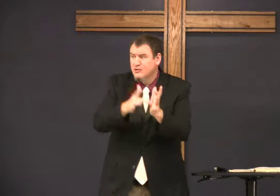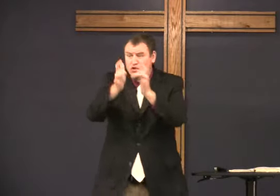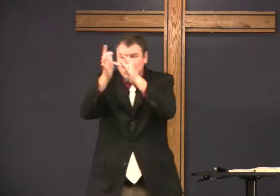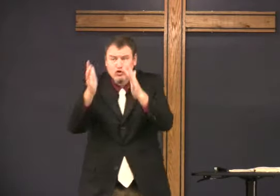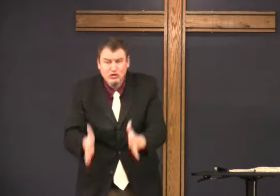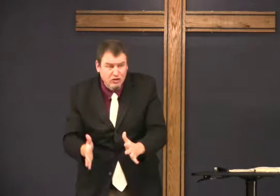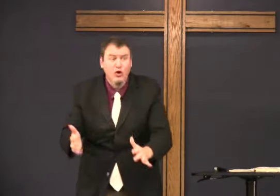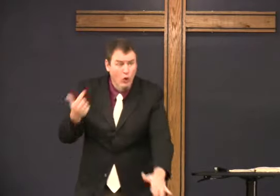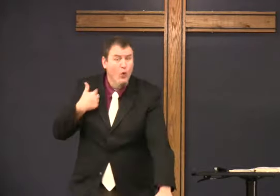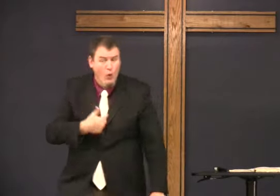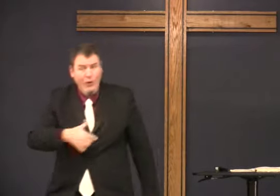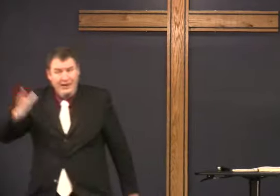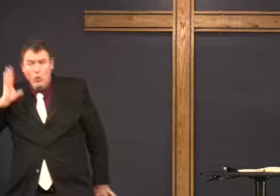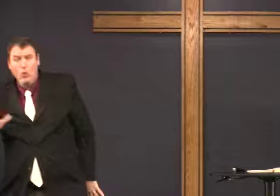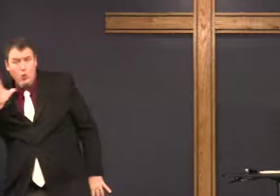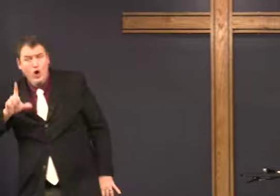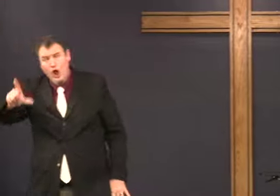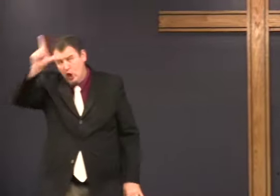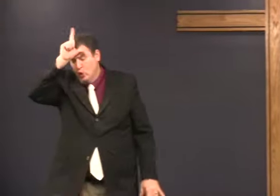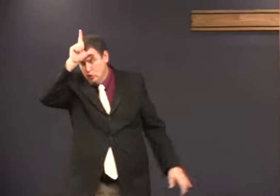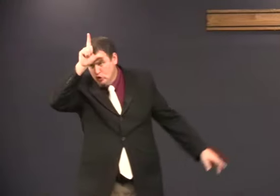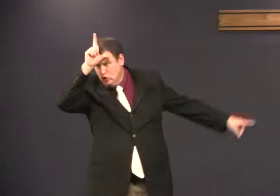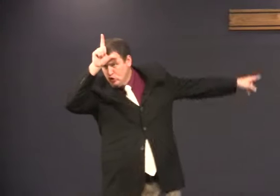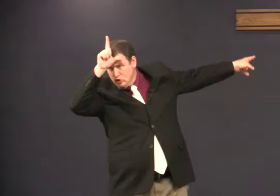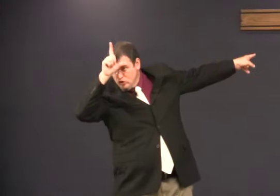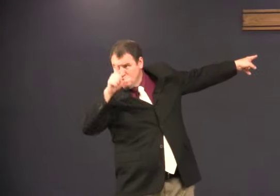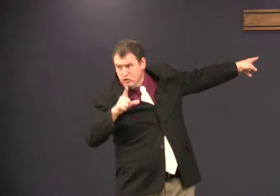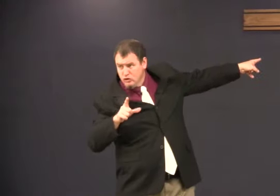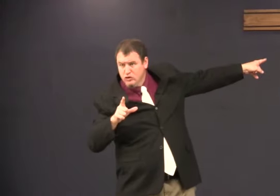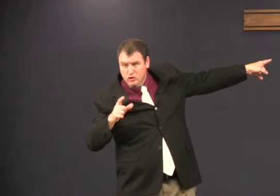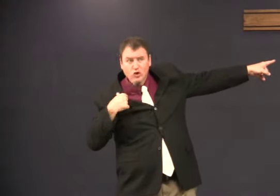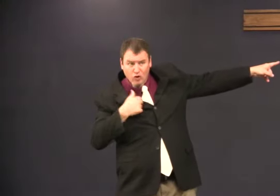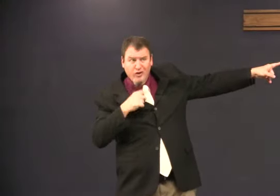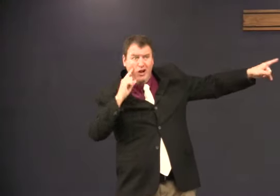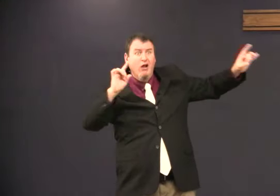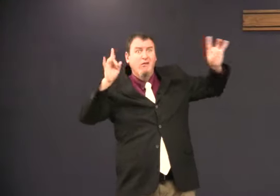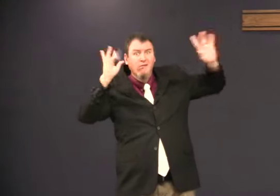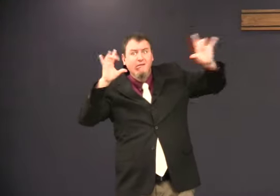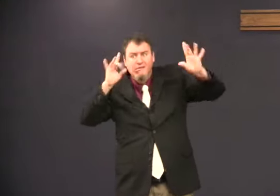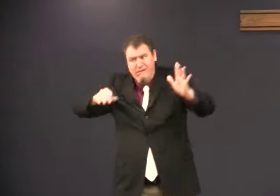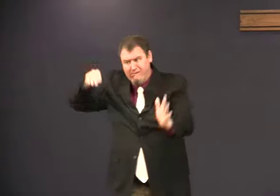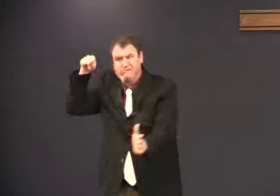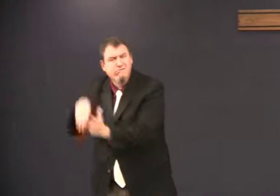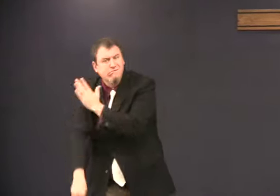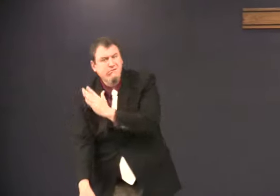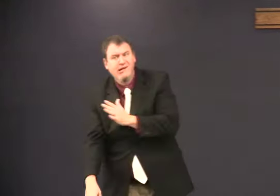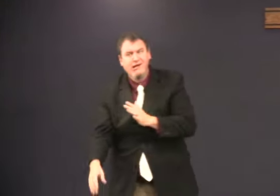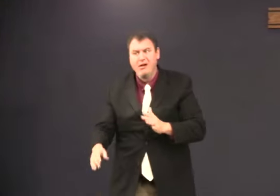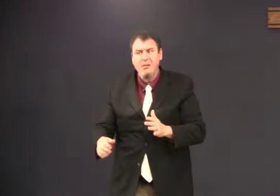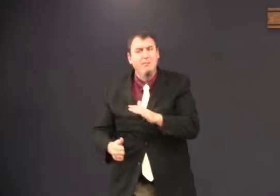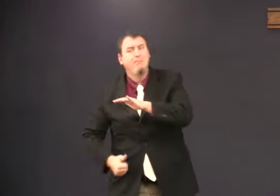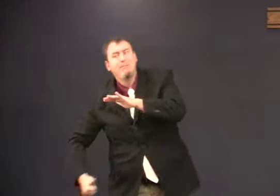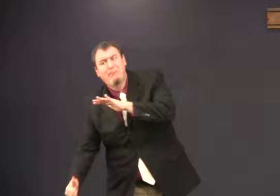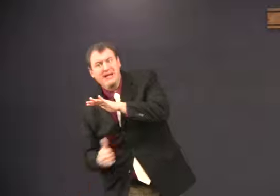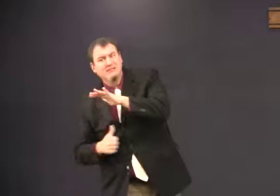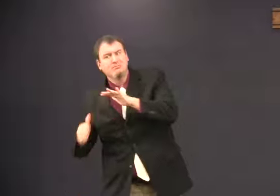But, with us as Christians, we were losers before, right? We had all these people who